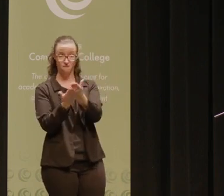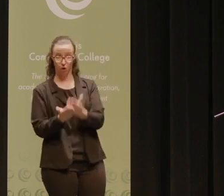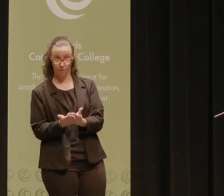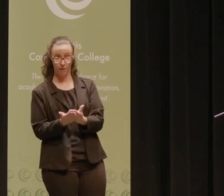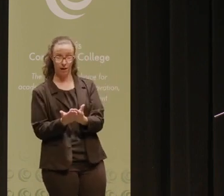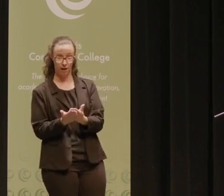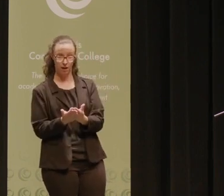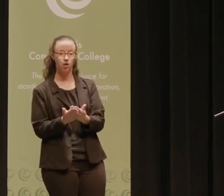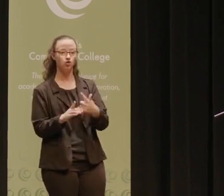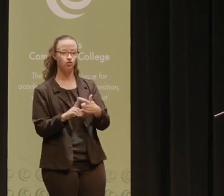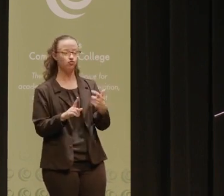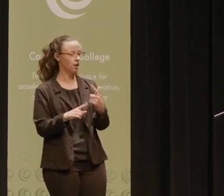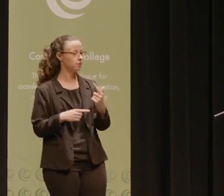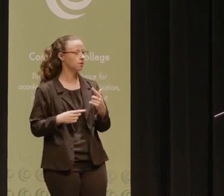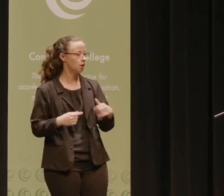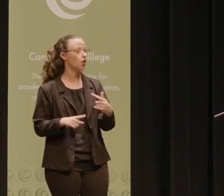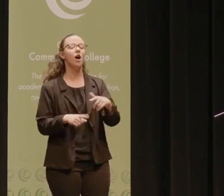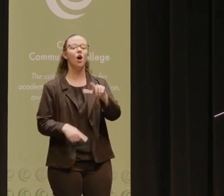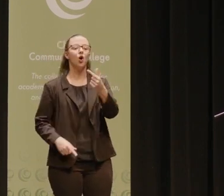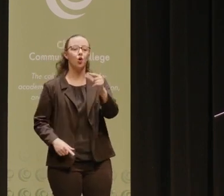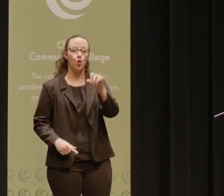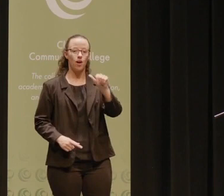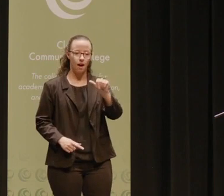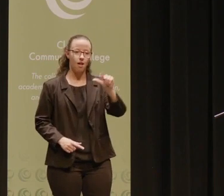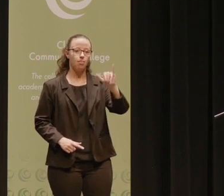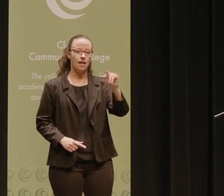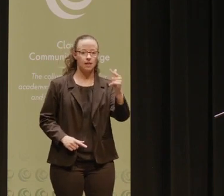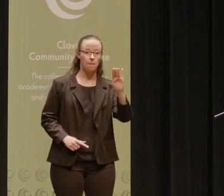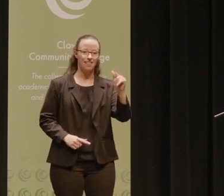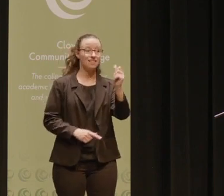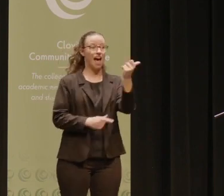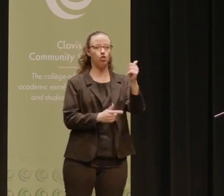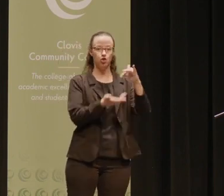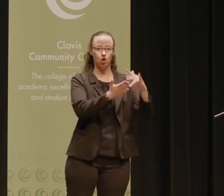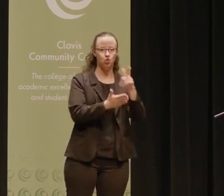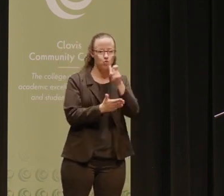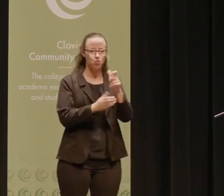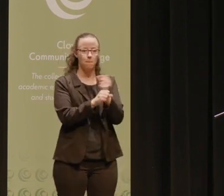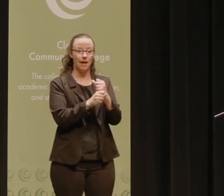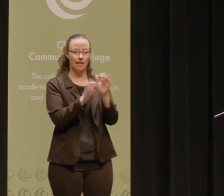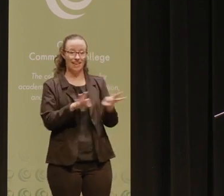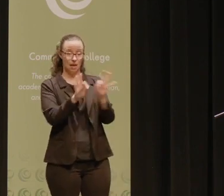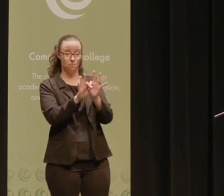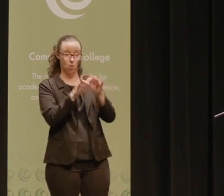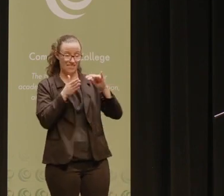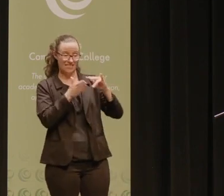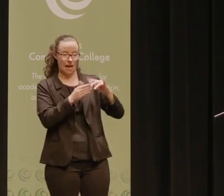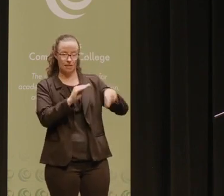draws from the work of Dr. Ladson-Billings and other scholars who have made important contributions to knowledge in this area.